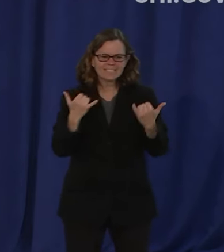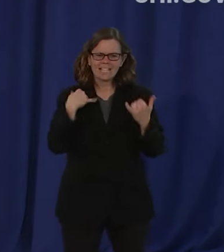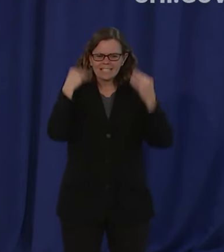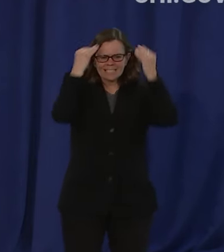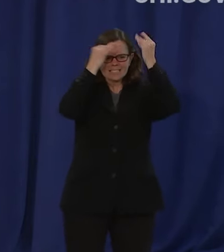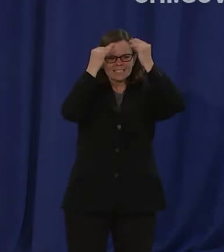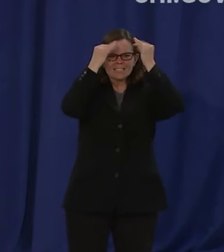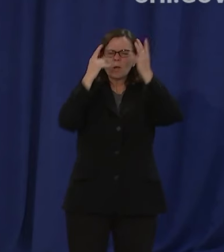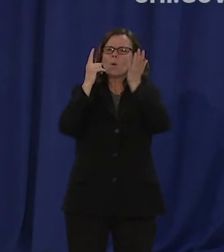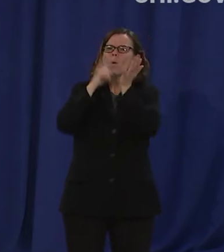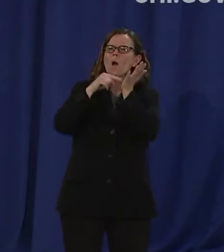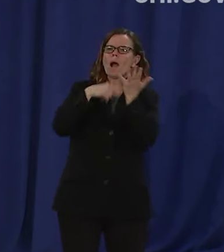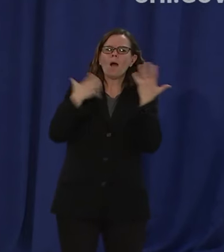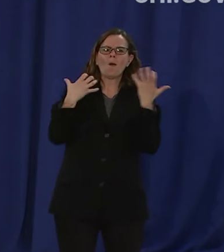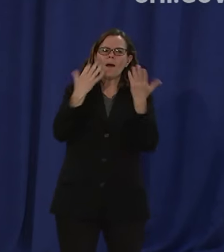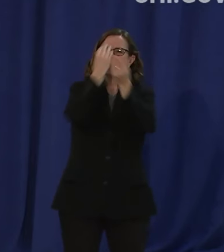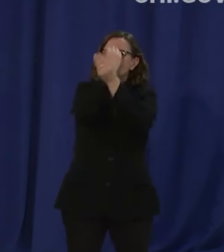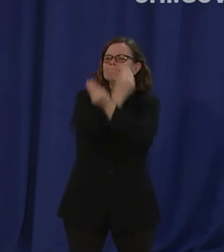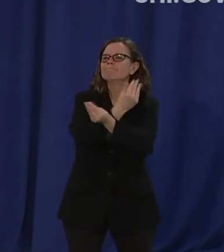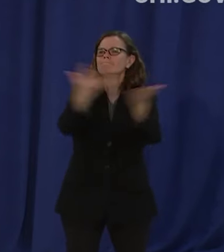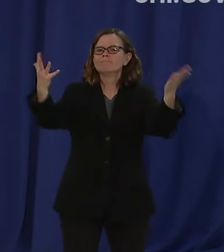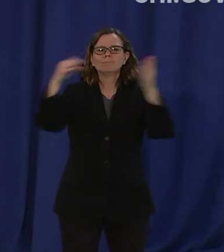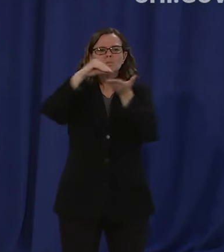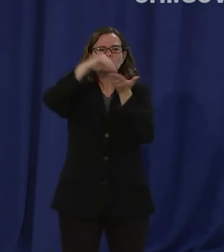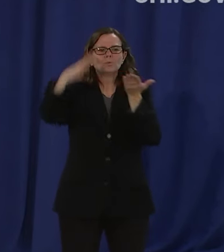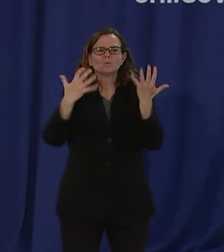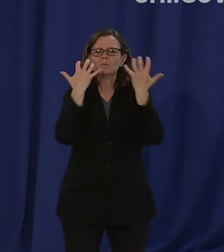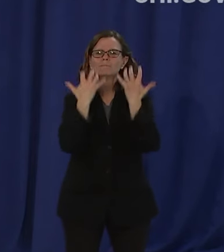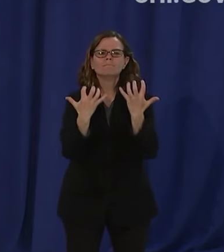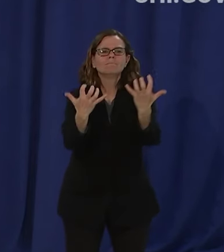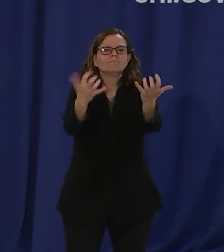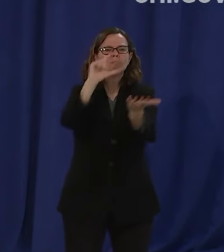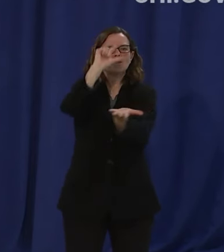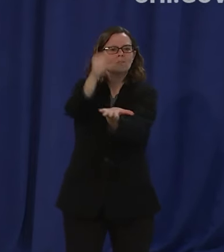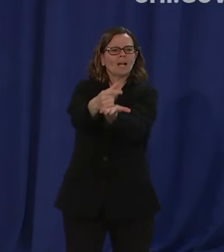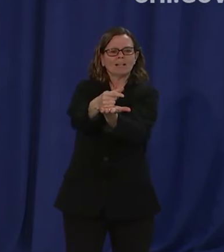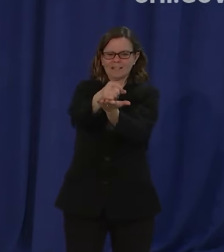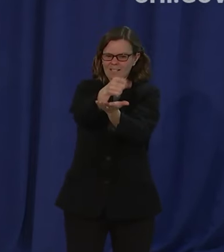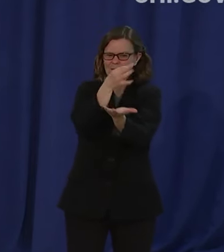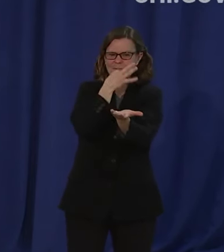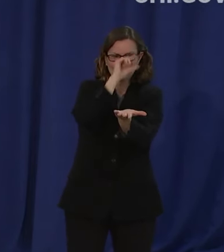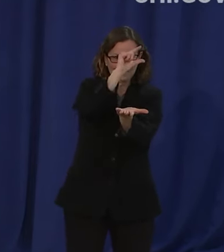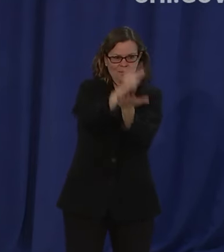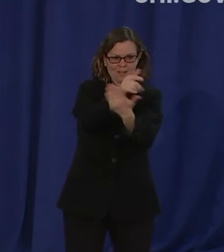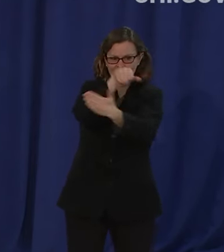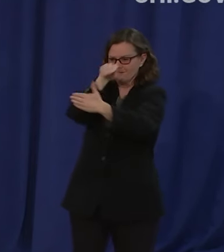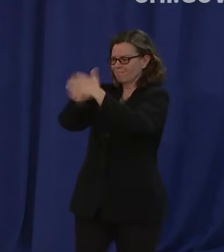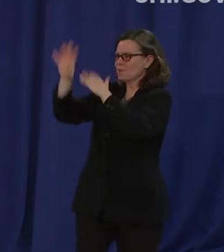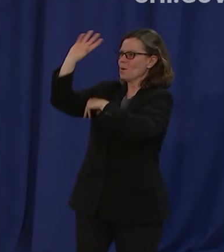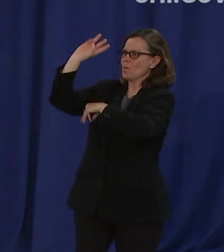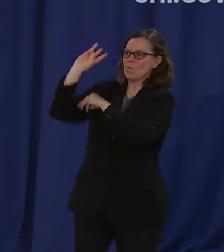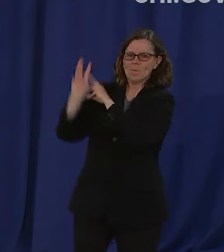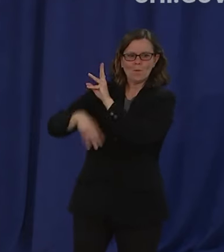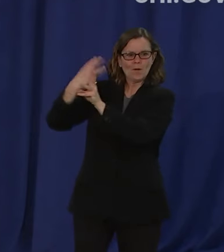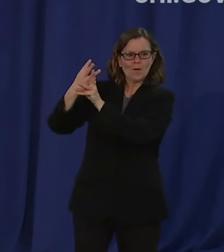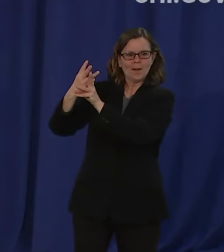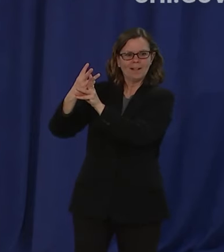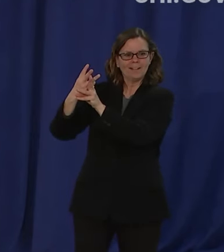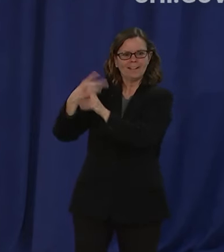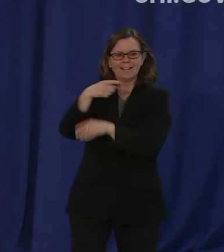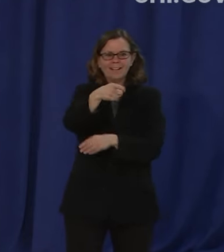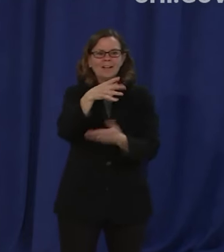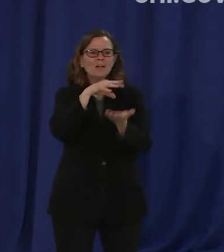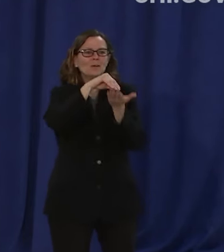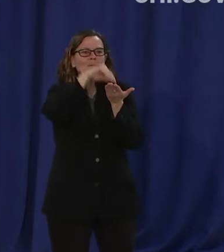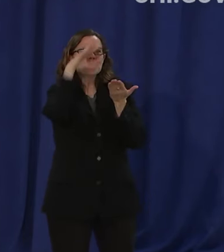graduating um into a world that's probably very different that they entered when they started as freshmen so i will reflect